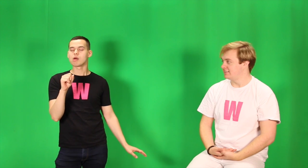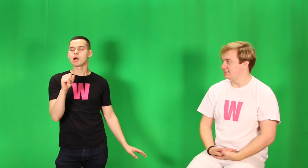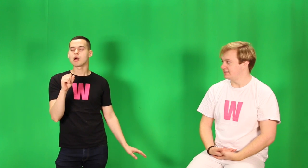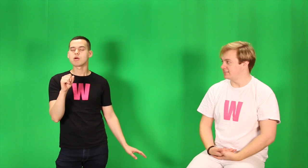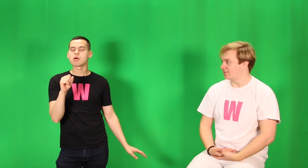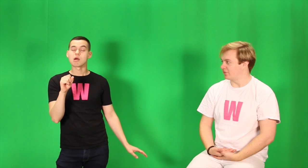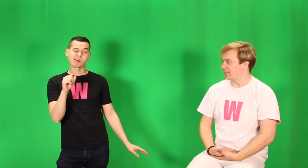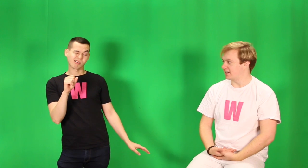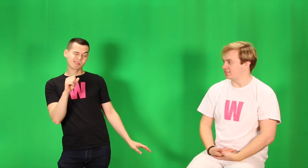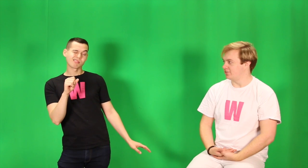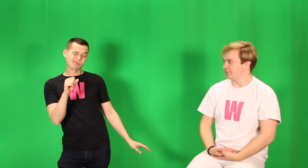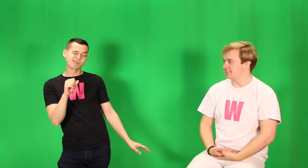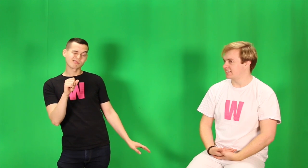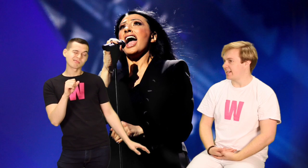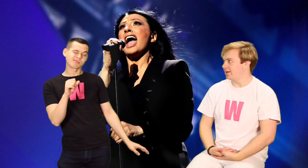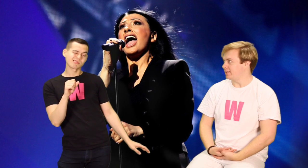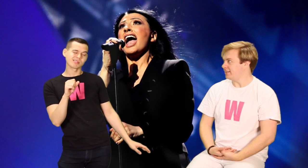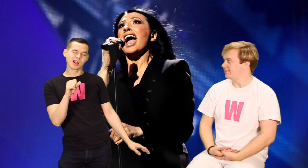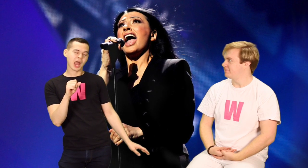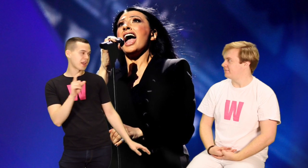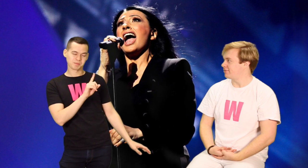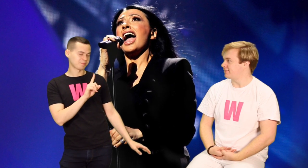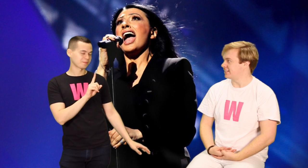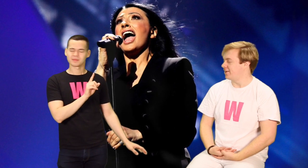She's got a really gustful voice. Calliope, F-O-M-E.